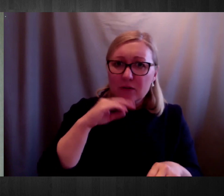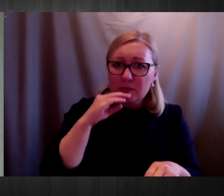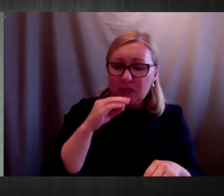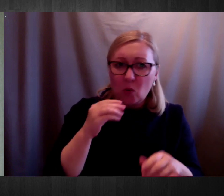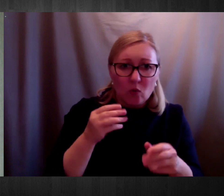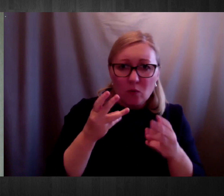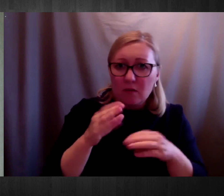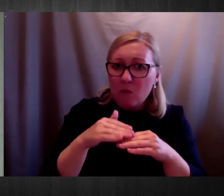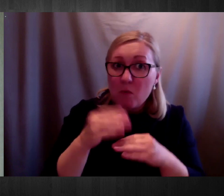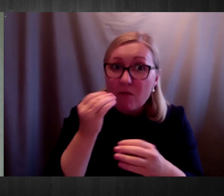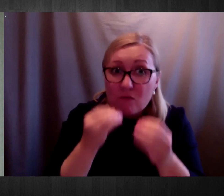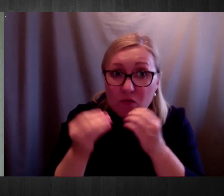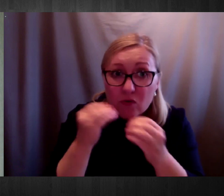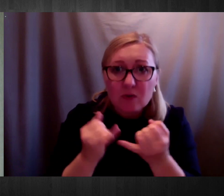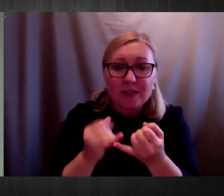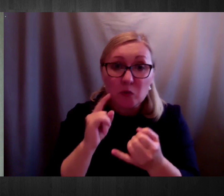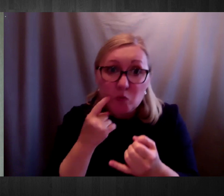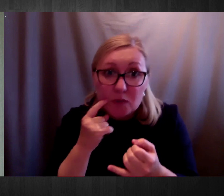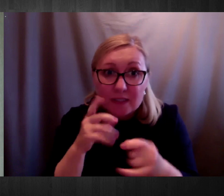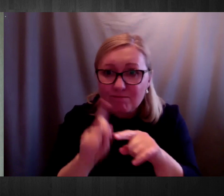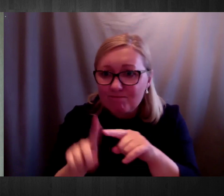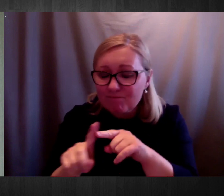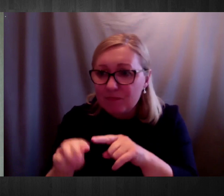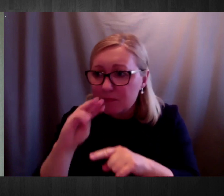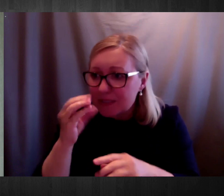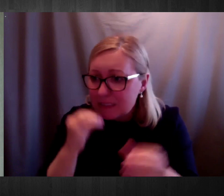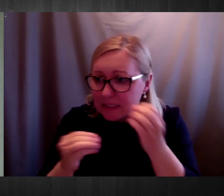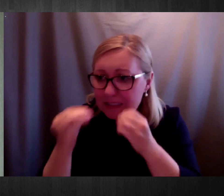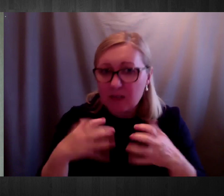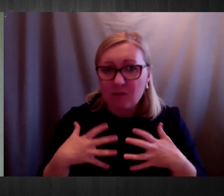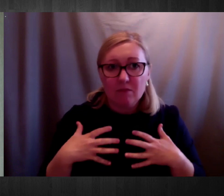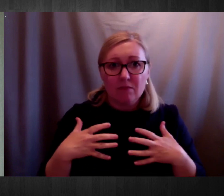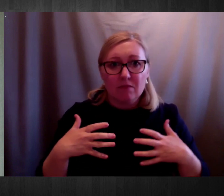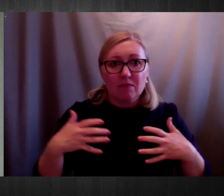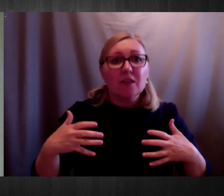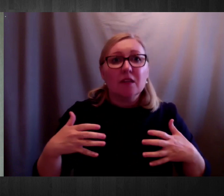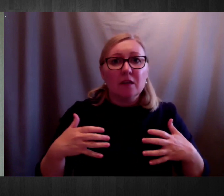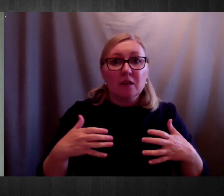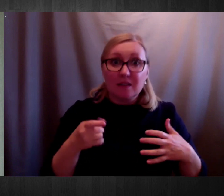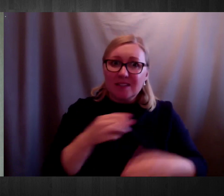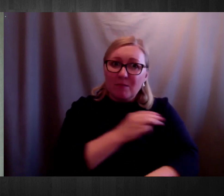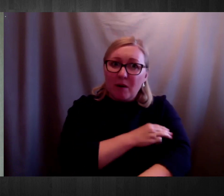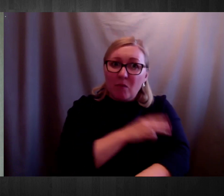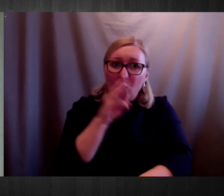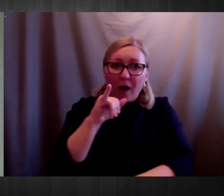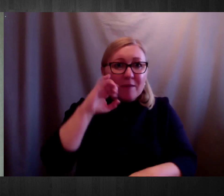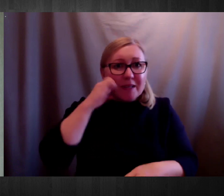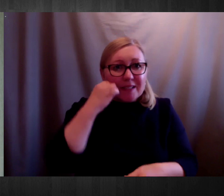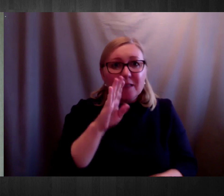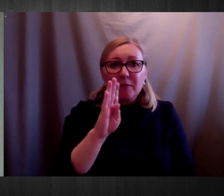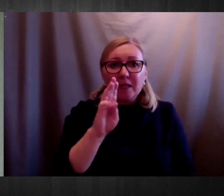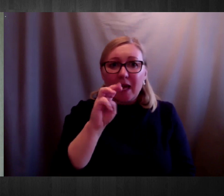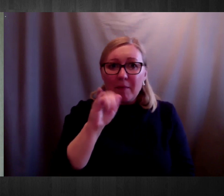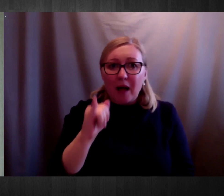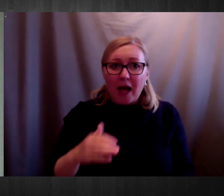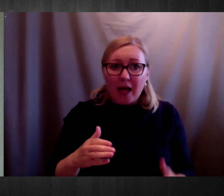gain. This is a problem because it causes high BMI, obesity and possibly diabetes